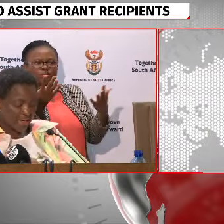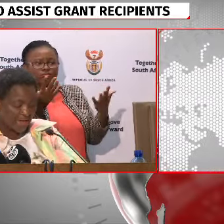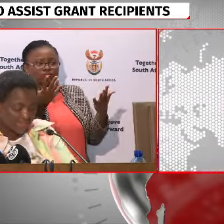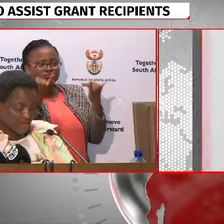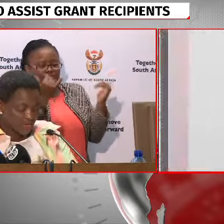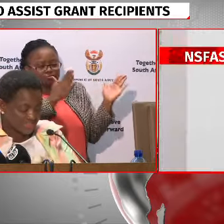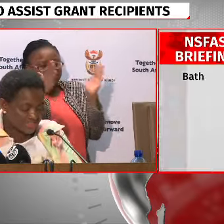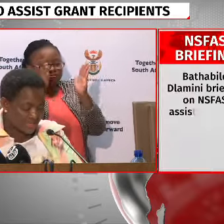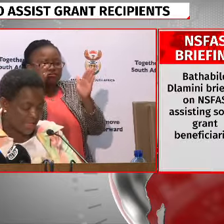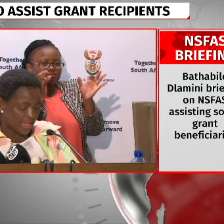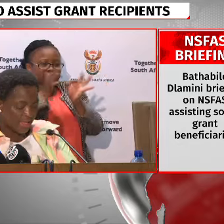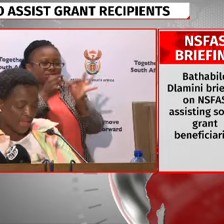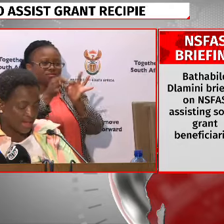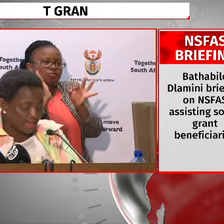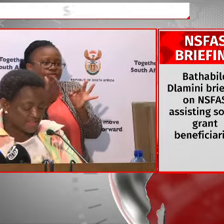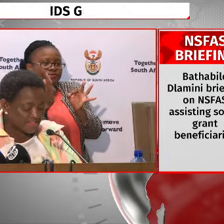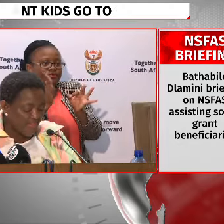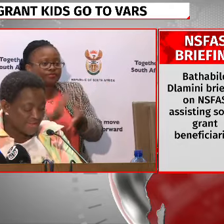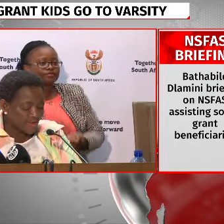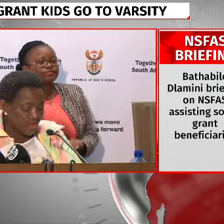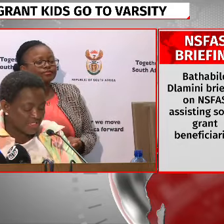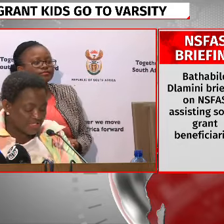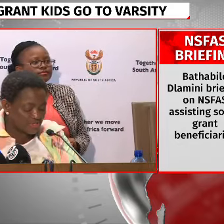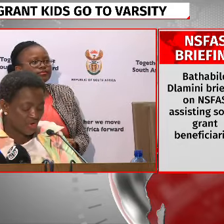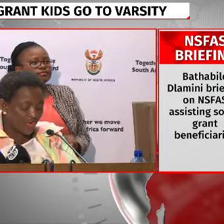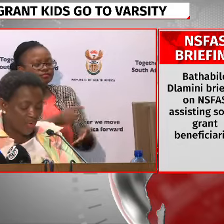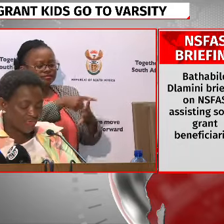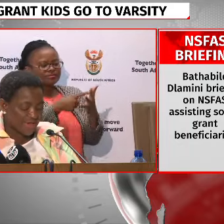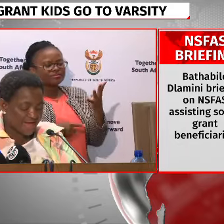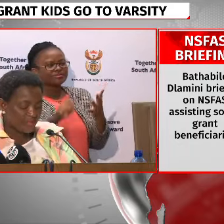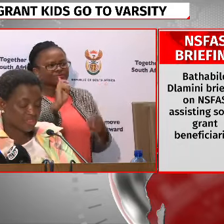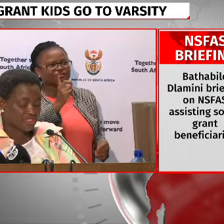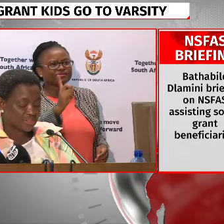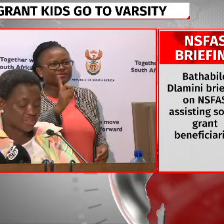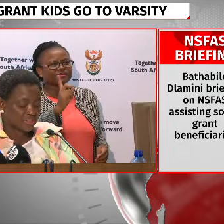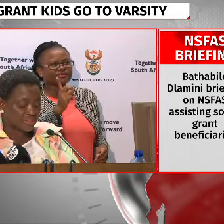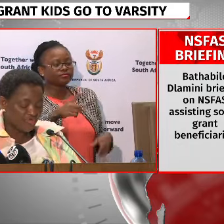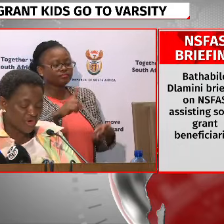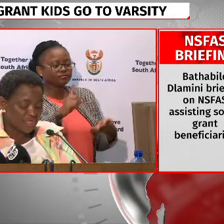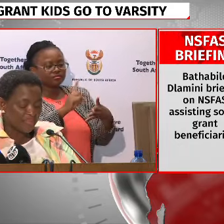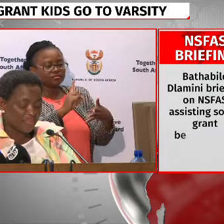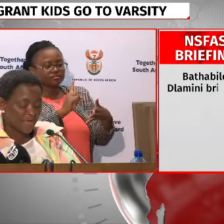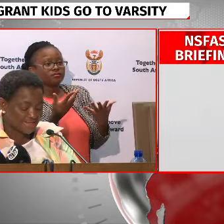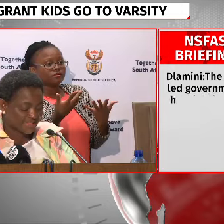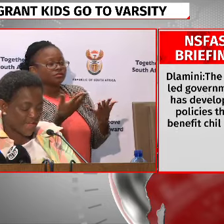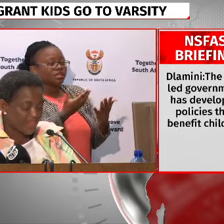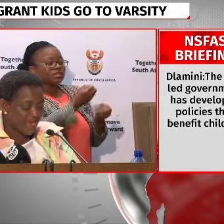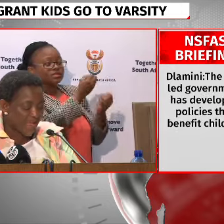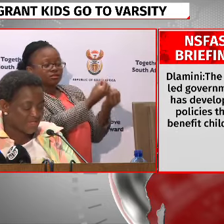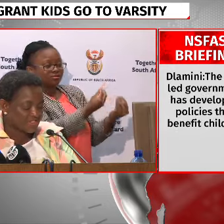categories. Despite the conditions of our vulnerable children, 41%